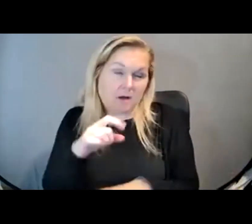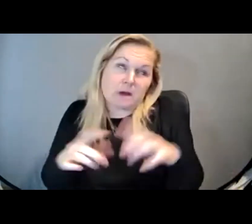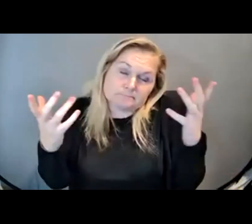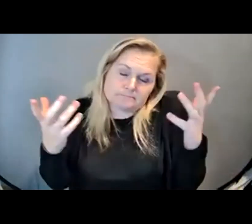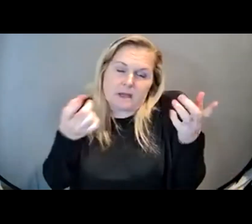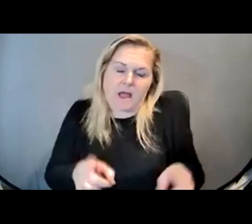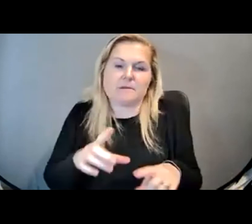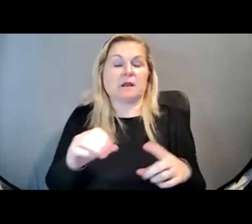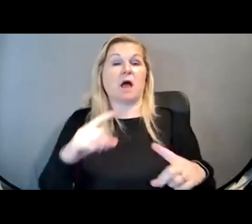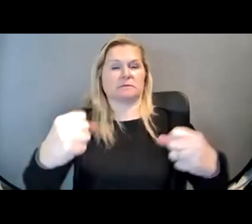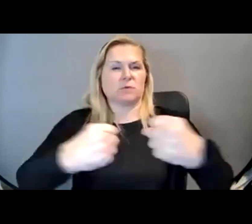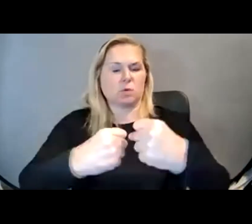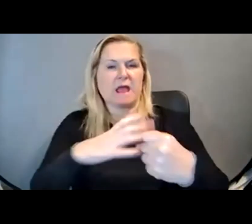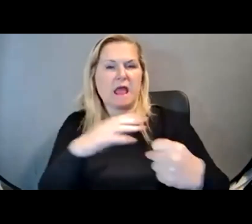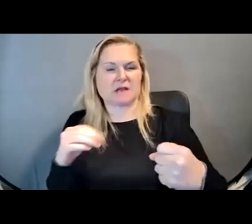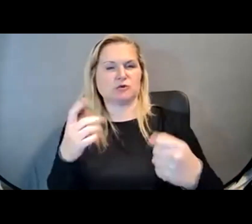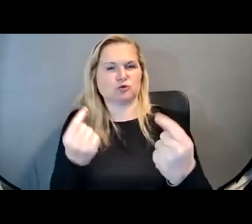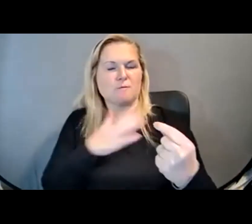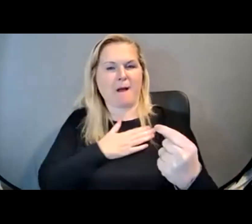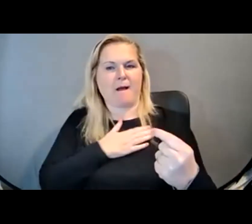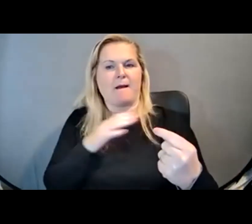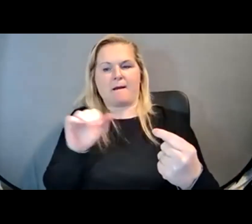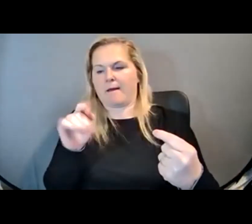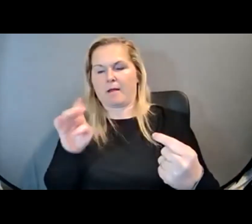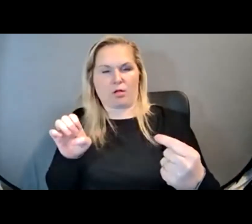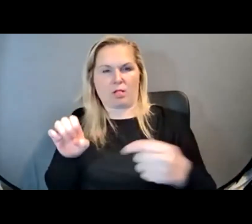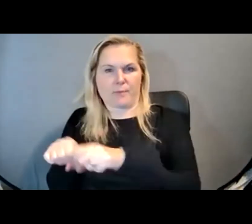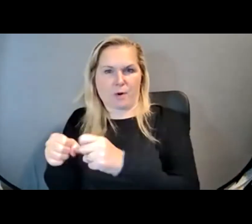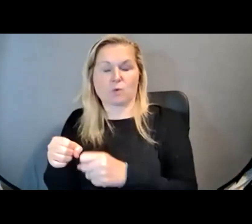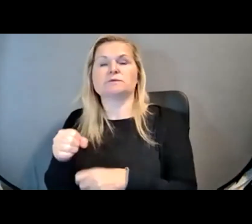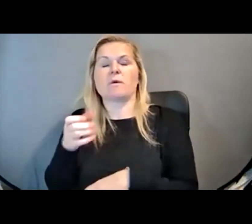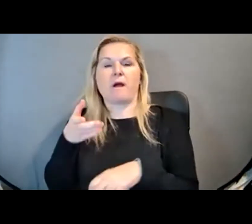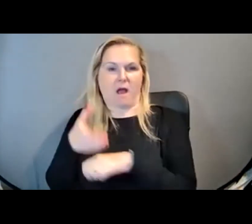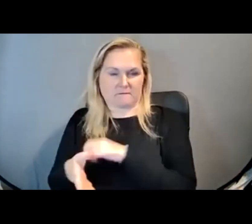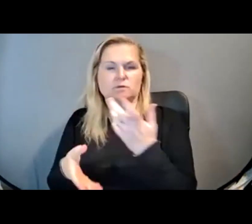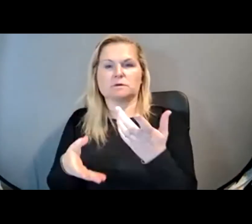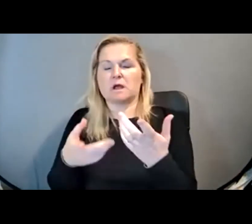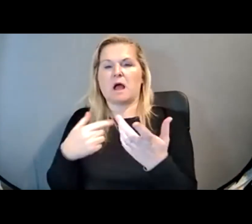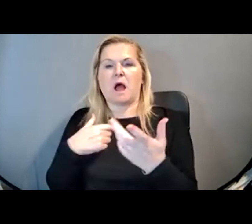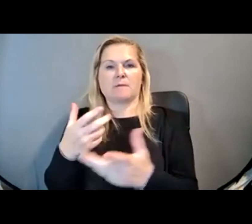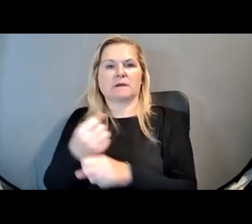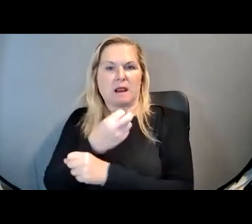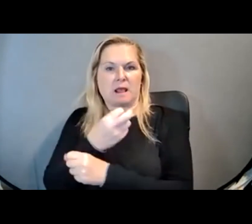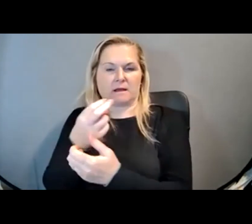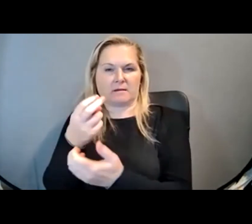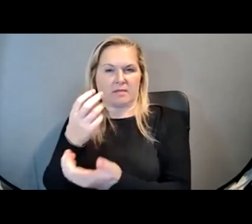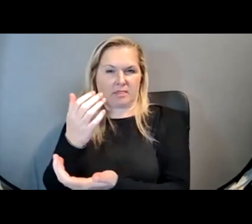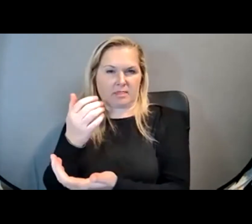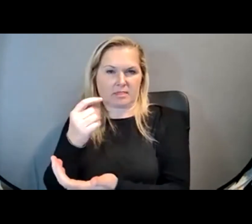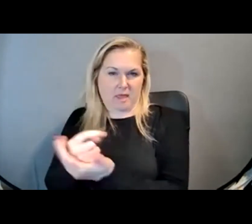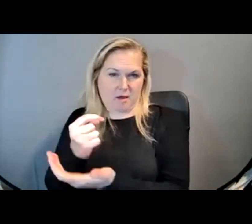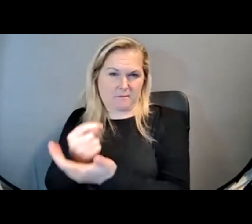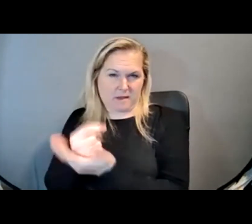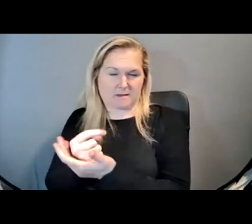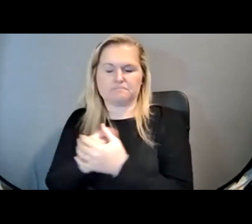in the course of this, I was getting some therapy afterwards to recover from the fibula fracture. And